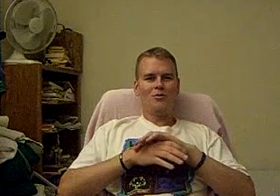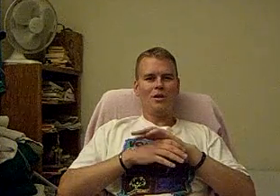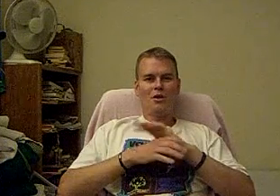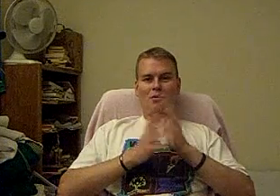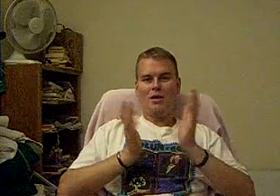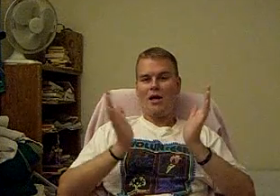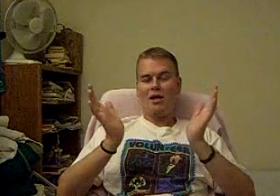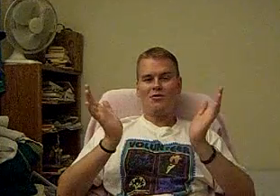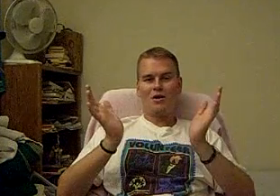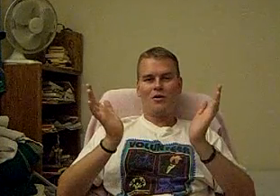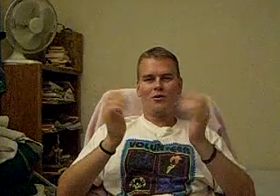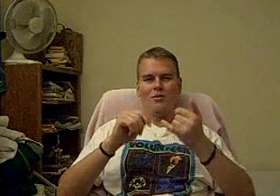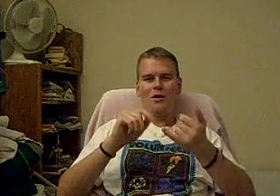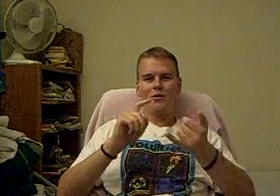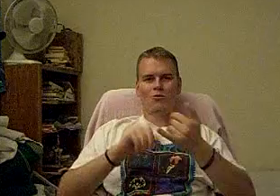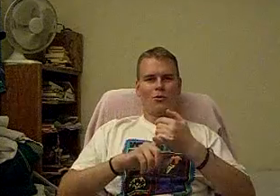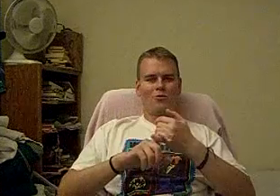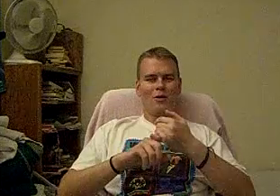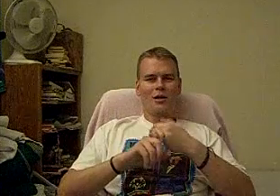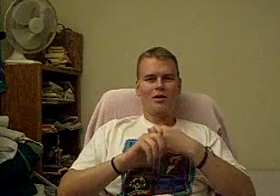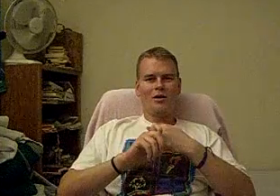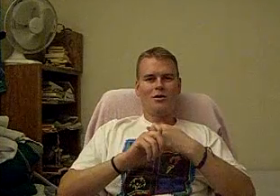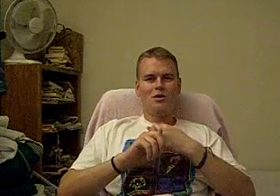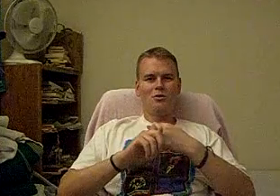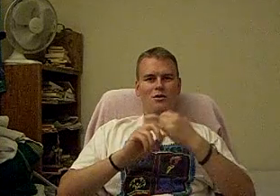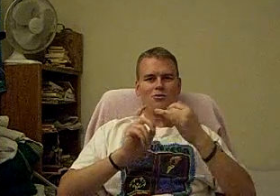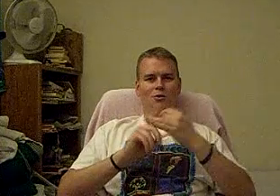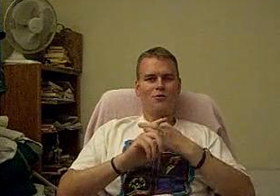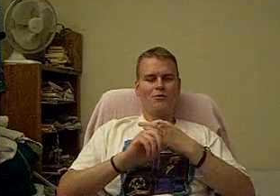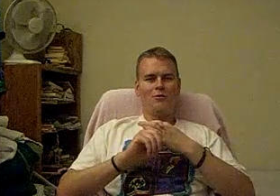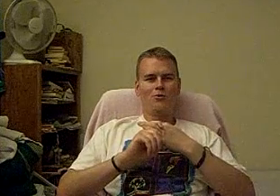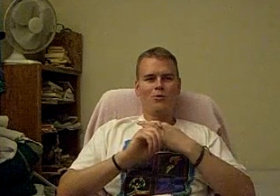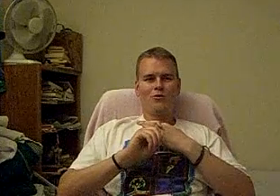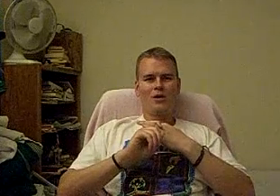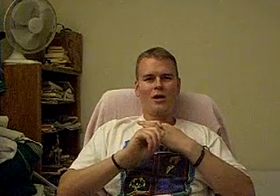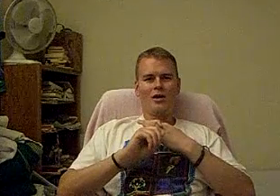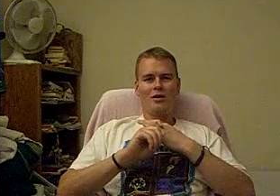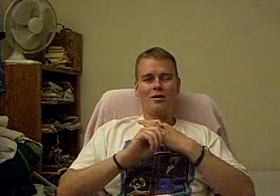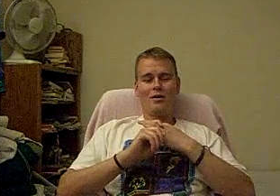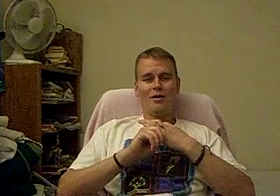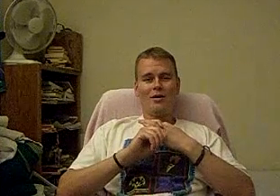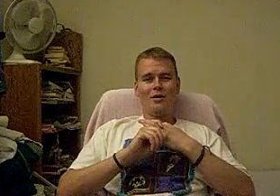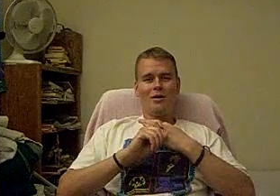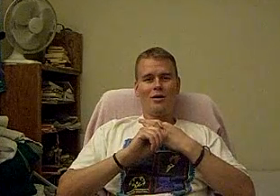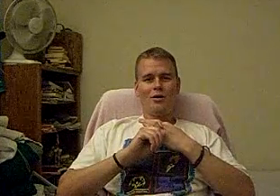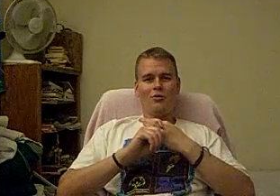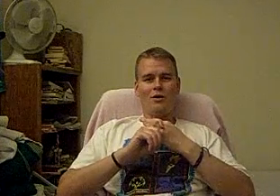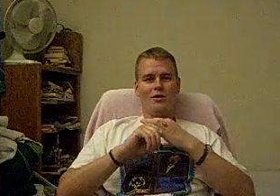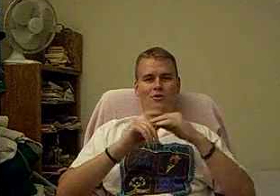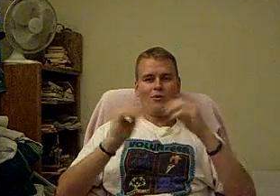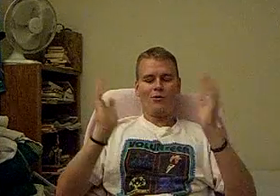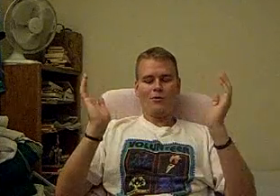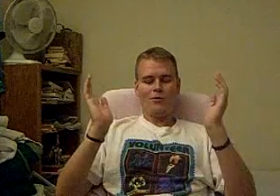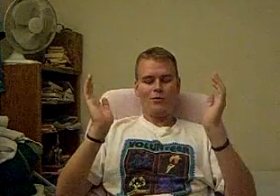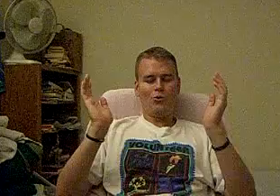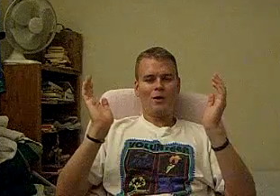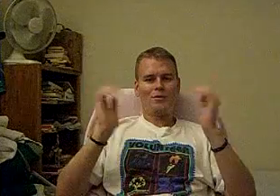but they could be any scenario. It could be, you know, Romans fighting Egyptians, Romans fighting Greeks, or whoever,